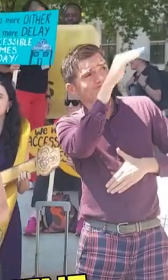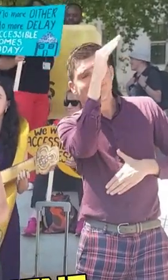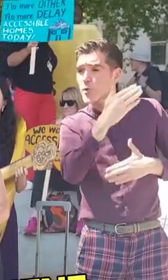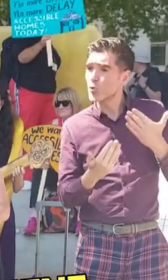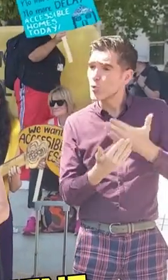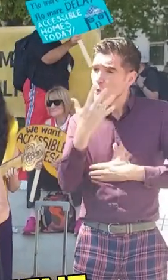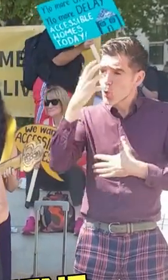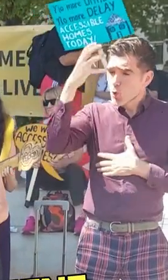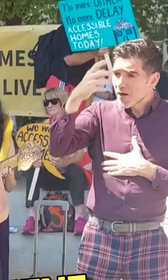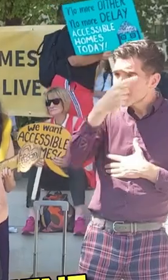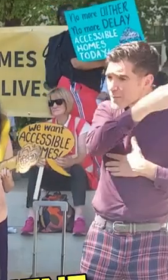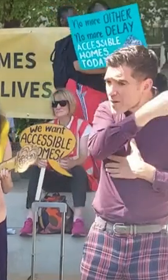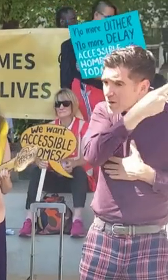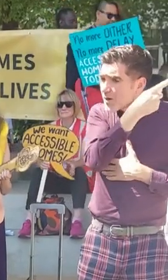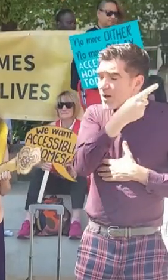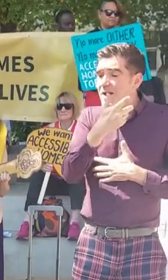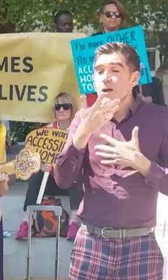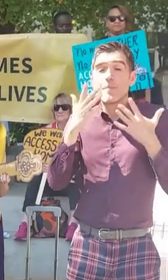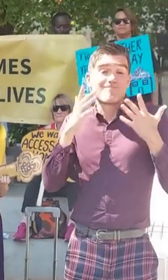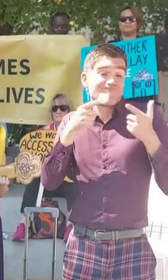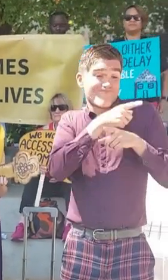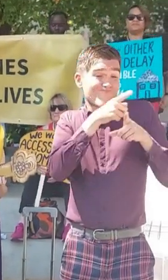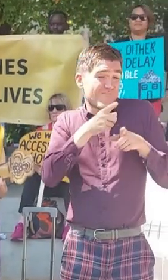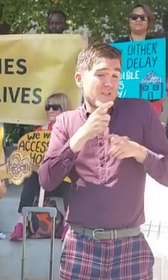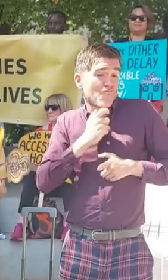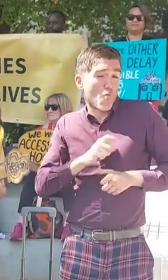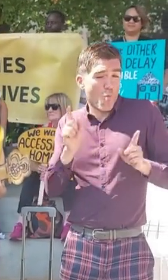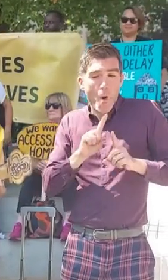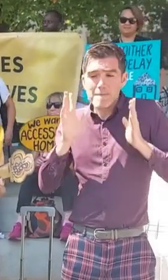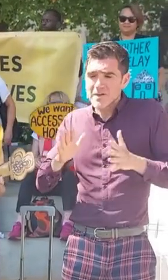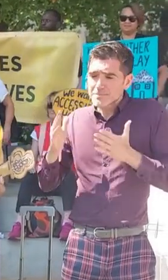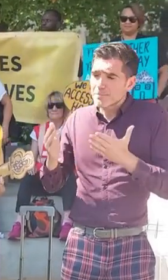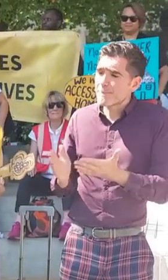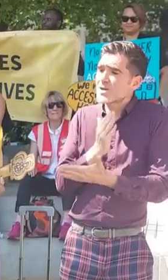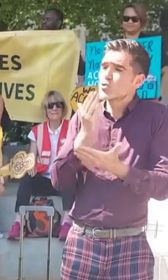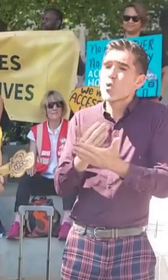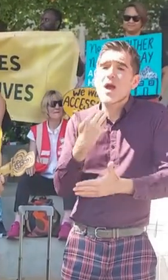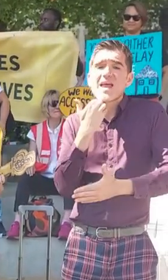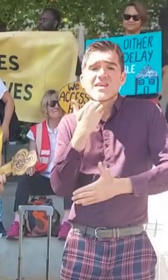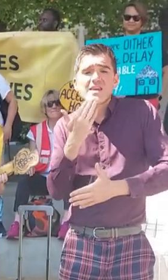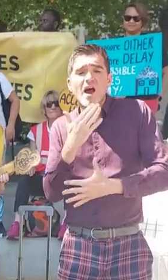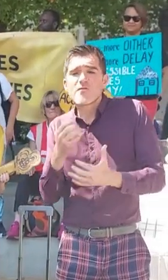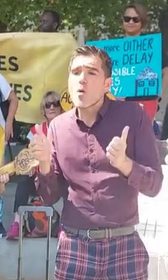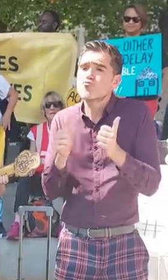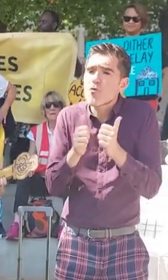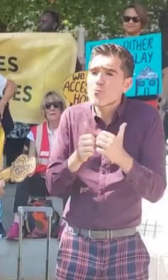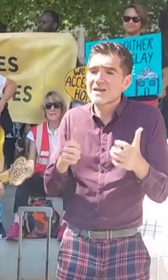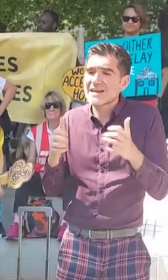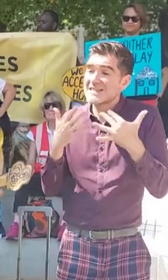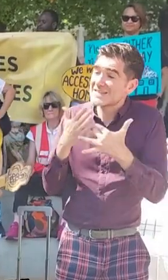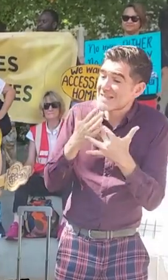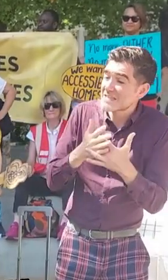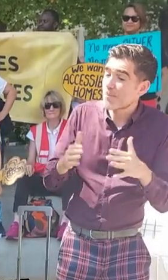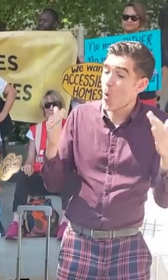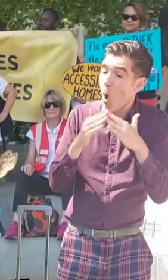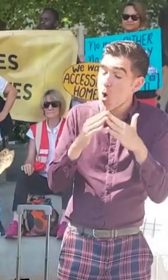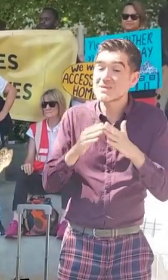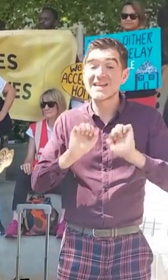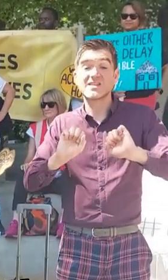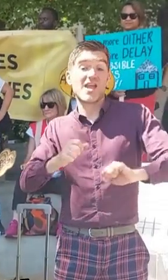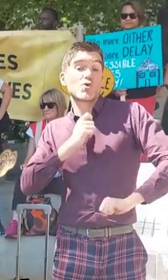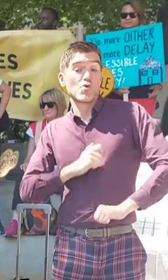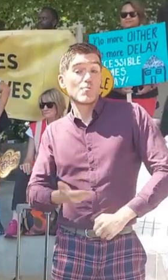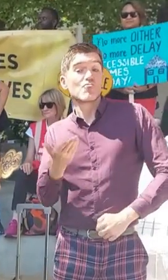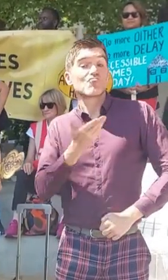government that ensuring a sufficient supply of appropriate accessible homes is a human rights